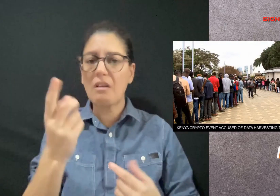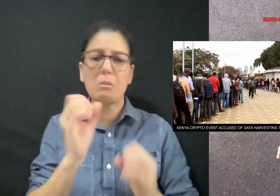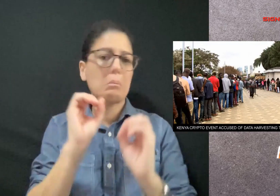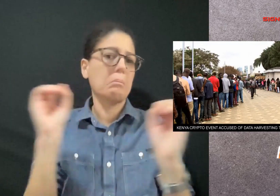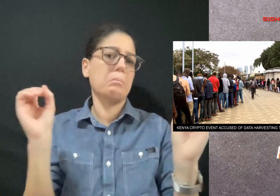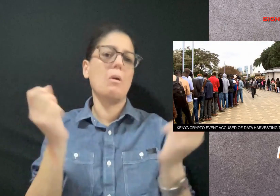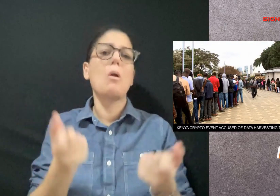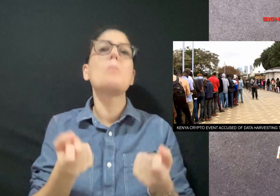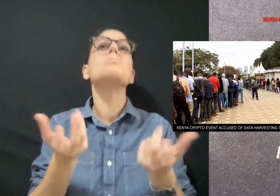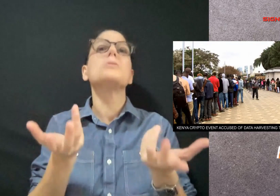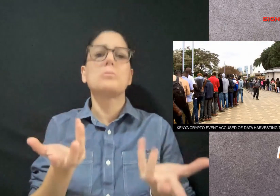number to CNN